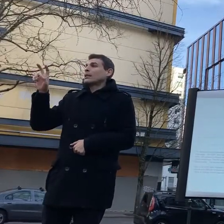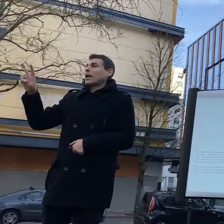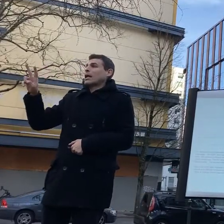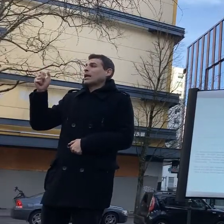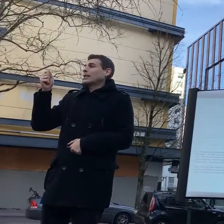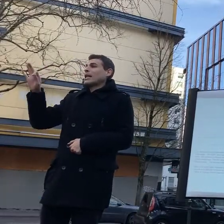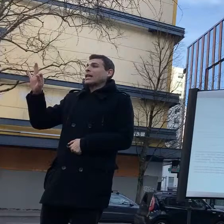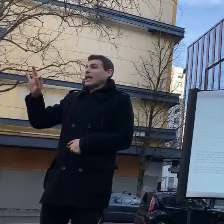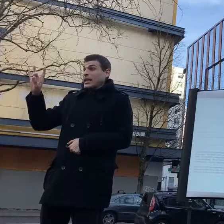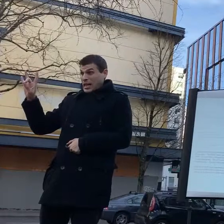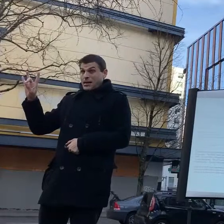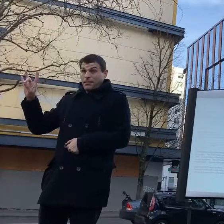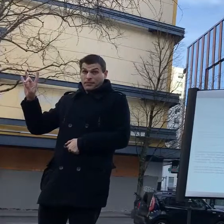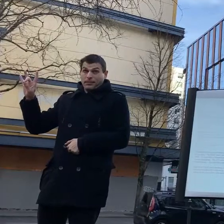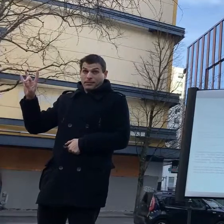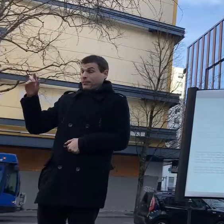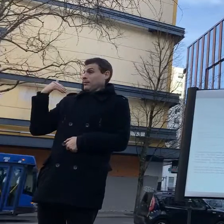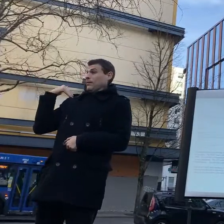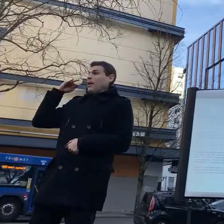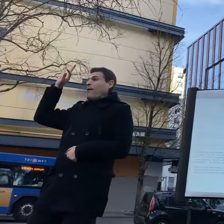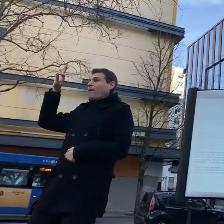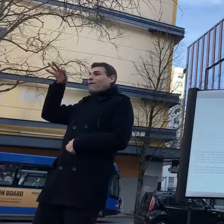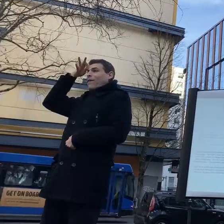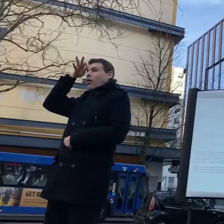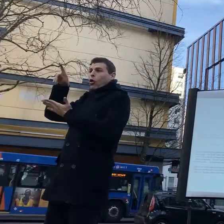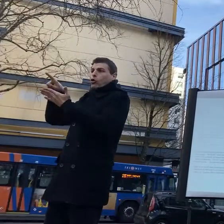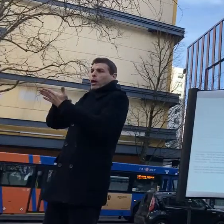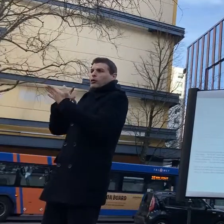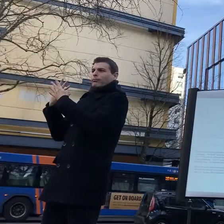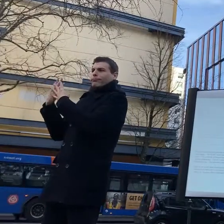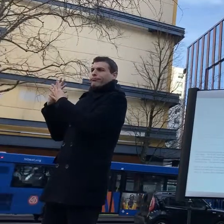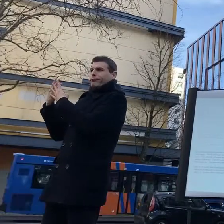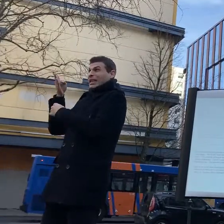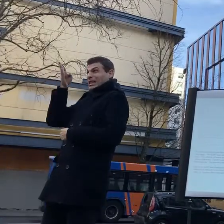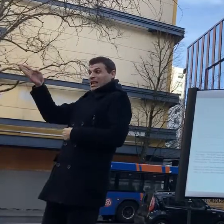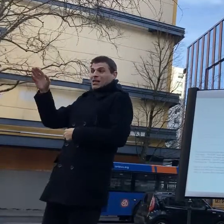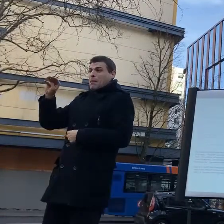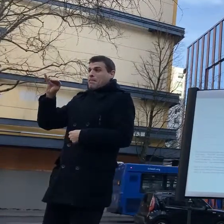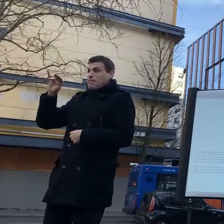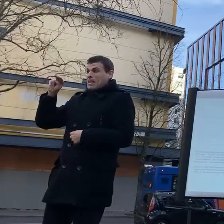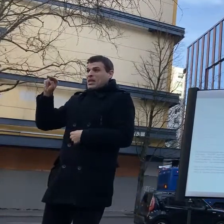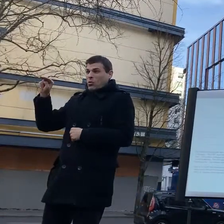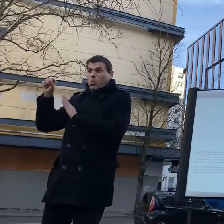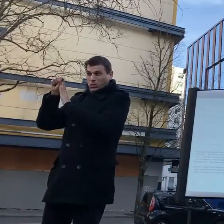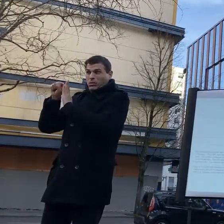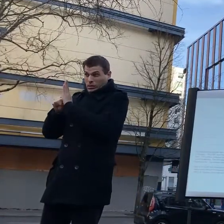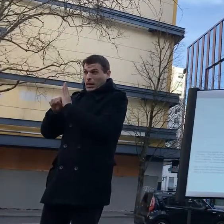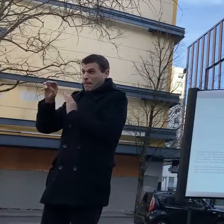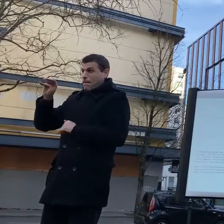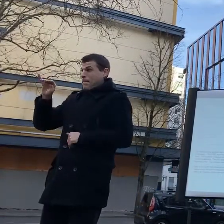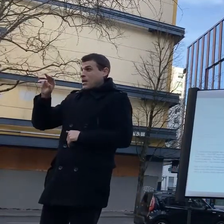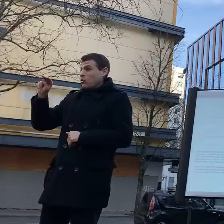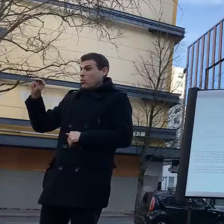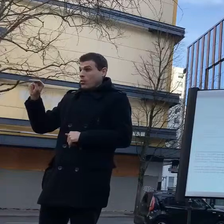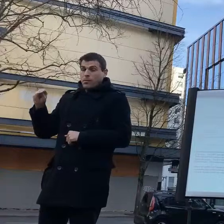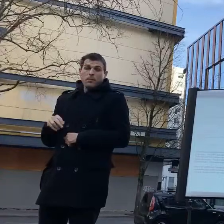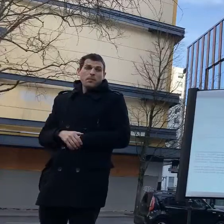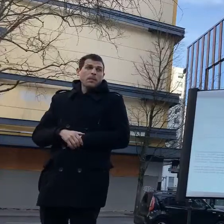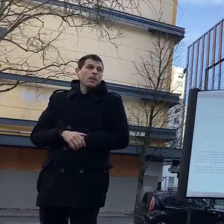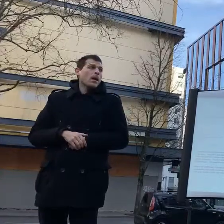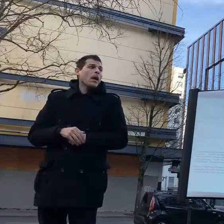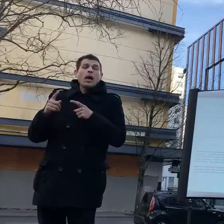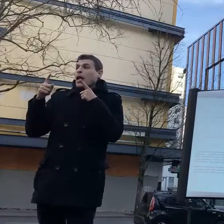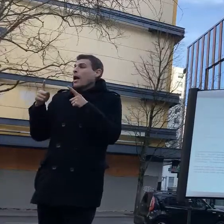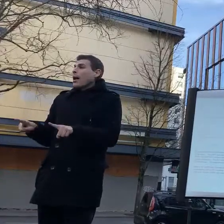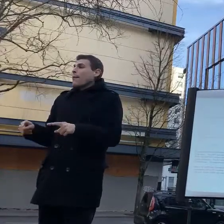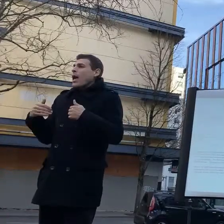and fell back down at their feet and it instantly engulfed them in smoke they did not have gas masks on